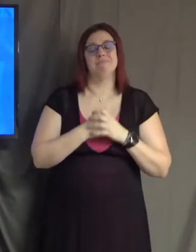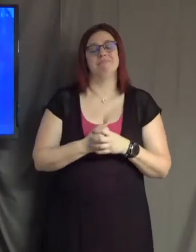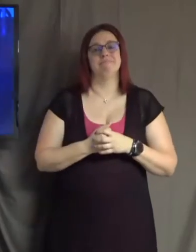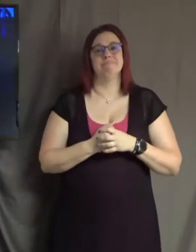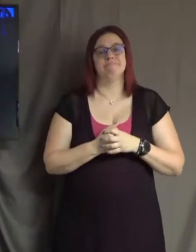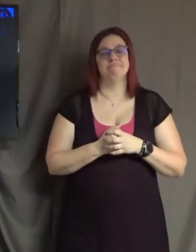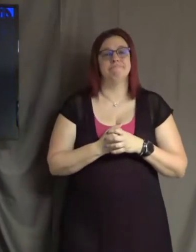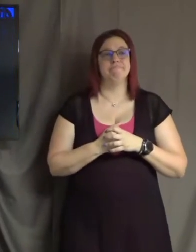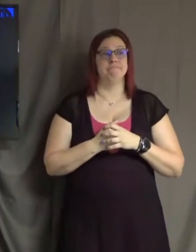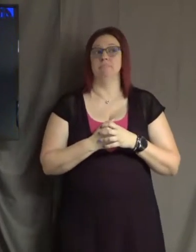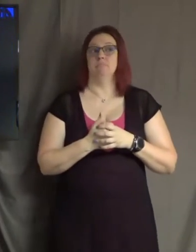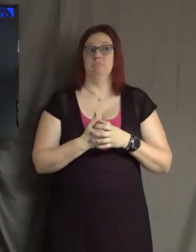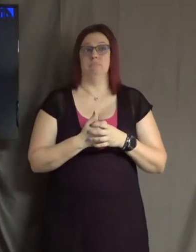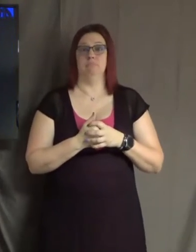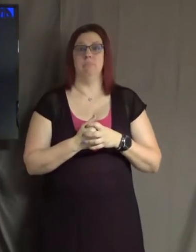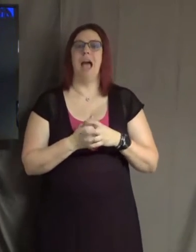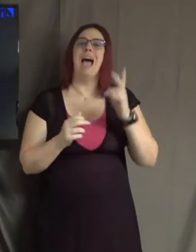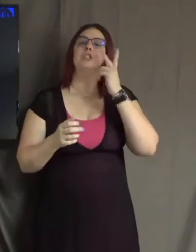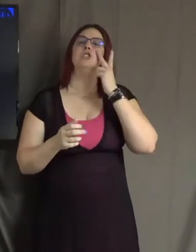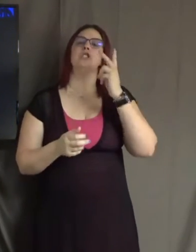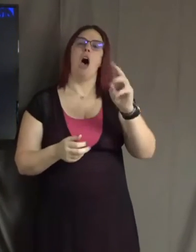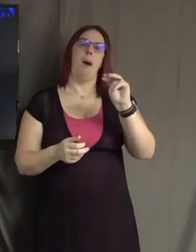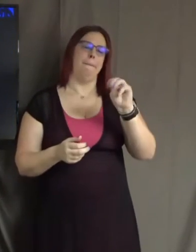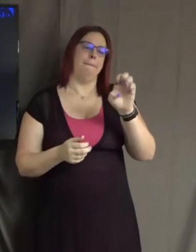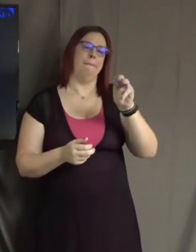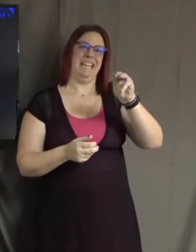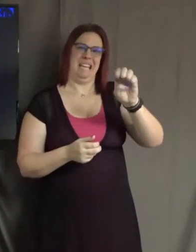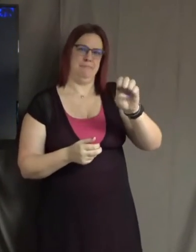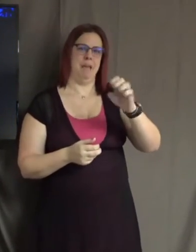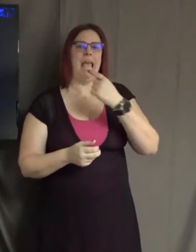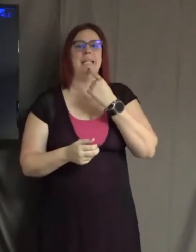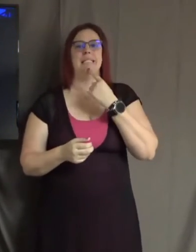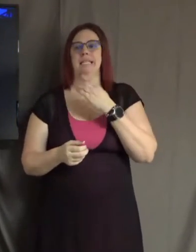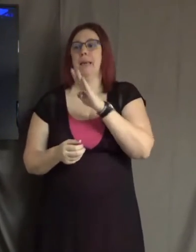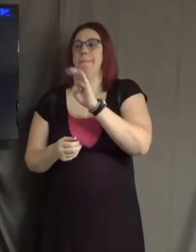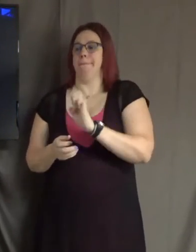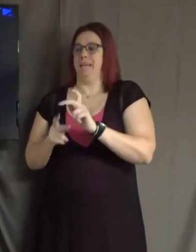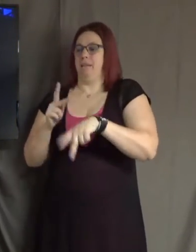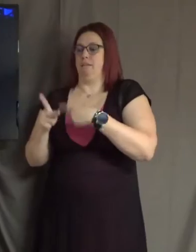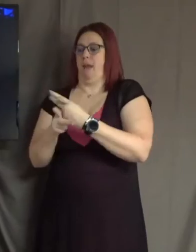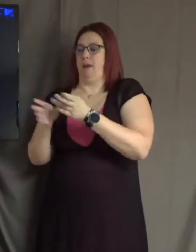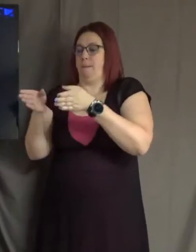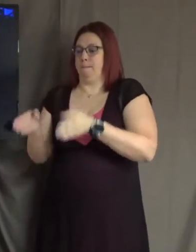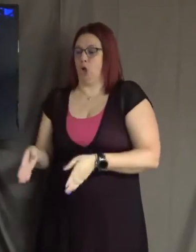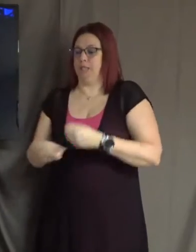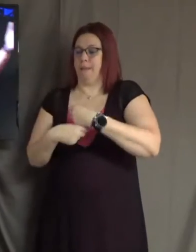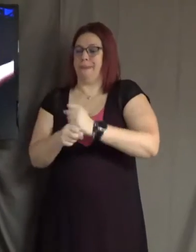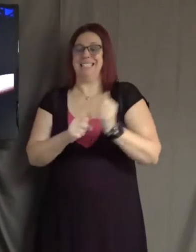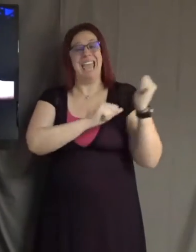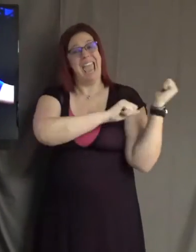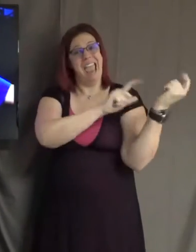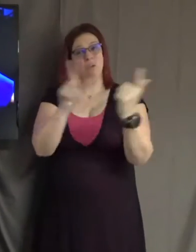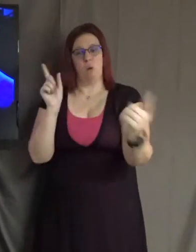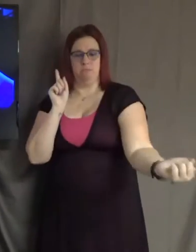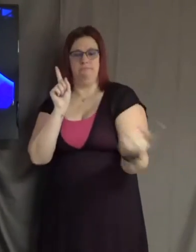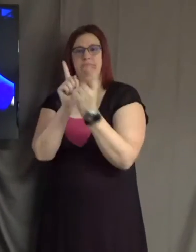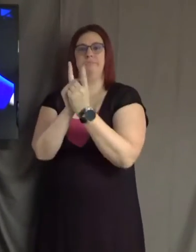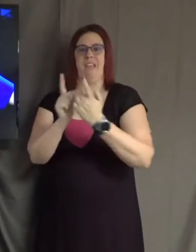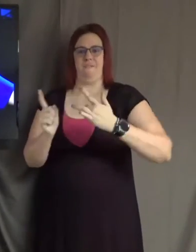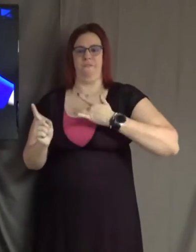Be the... I saw this meme that says, be the type of person that makes everyone you come across feel perfectly okay being exactly who